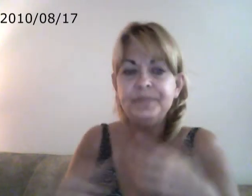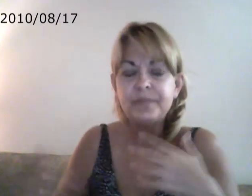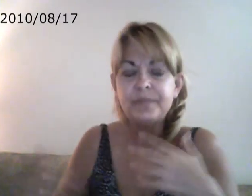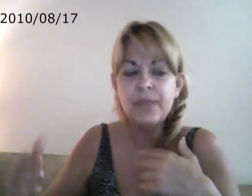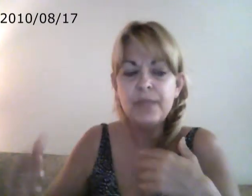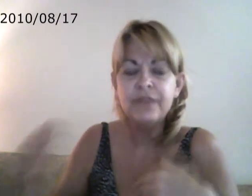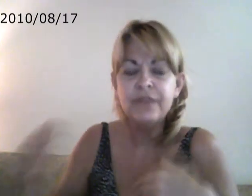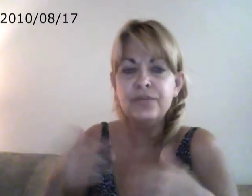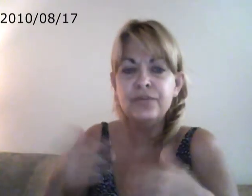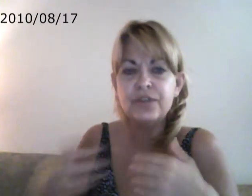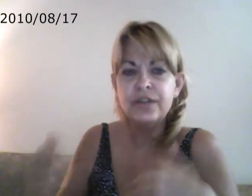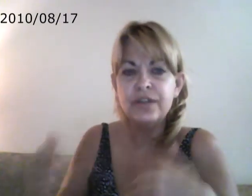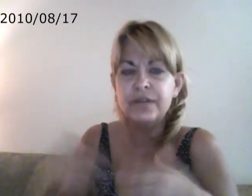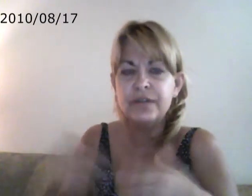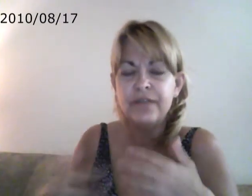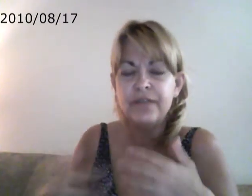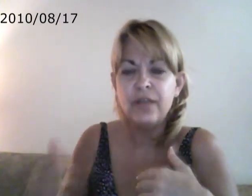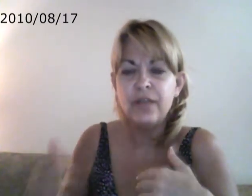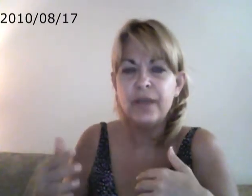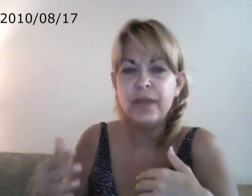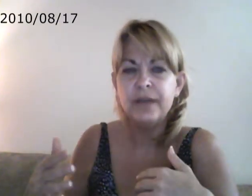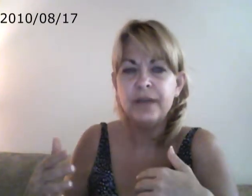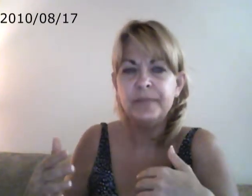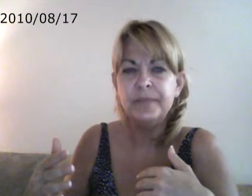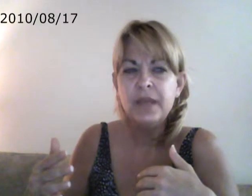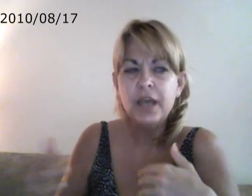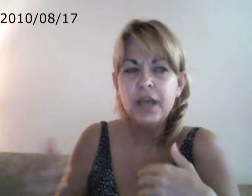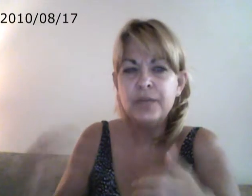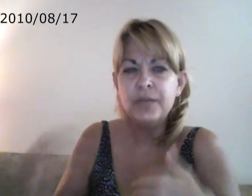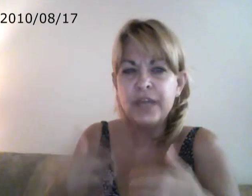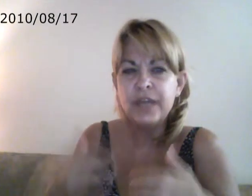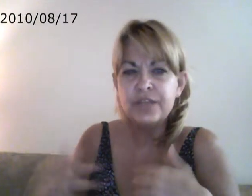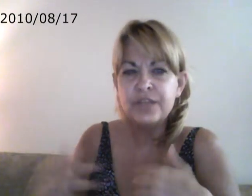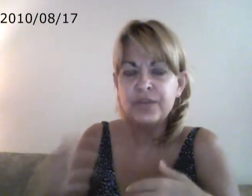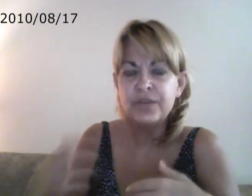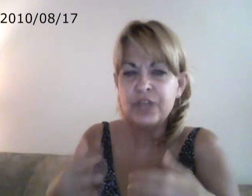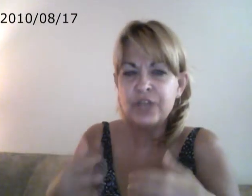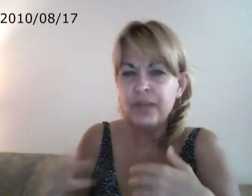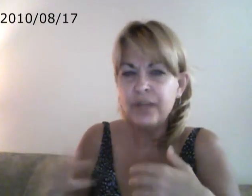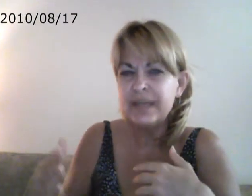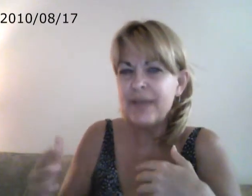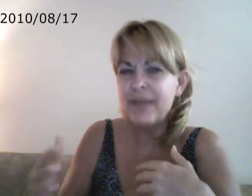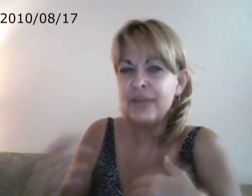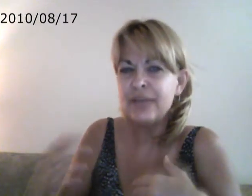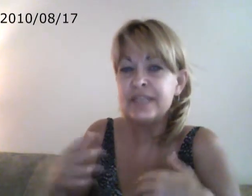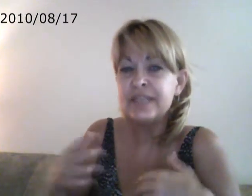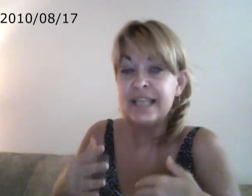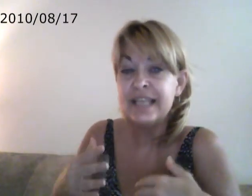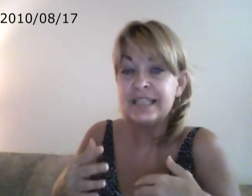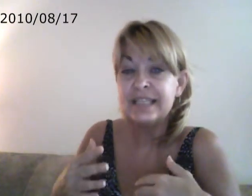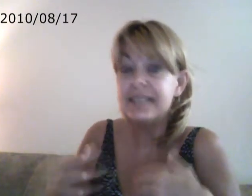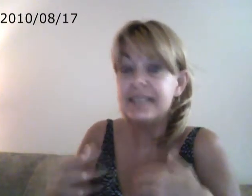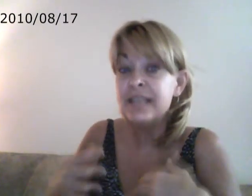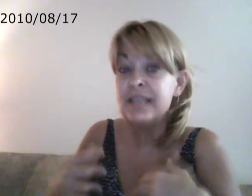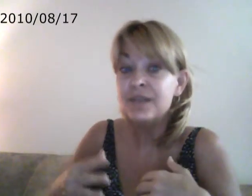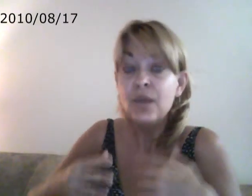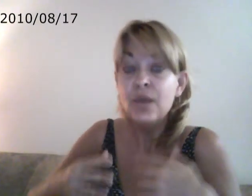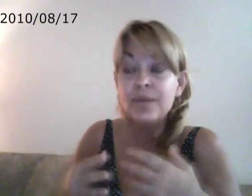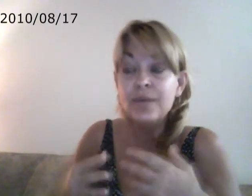But if you start to develop a communication with the child by your senses and sense what makes